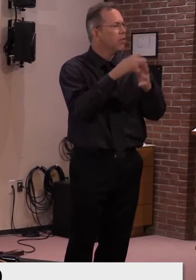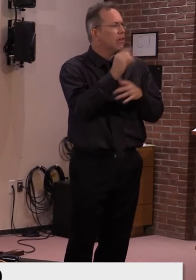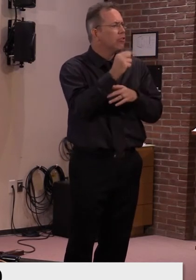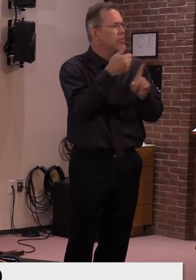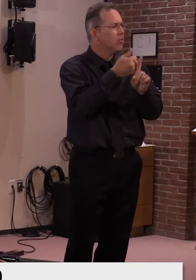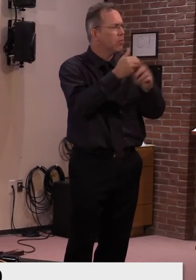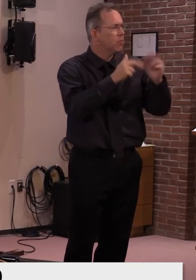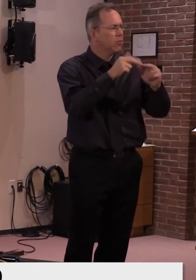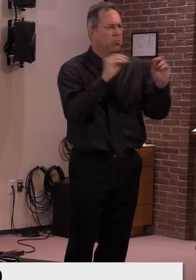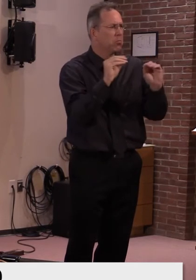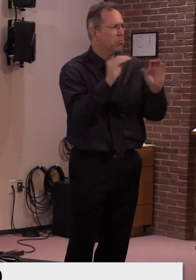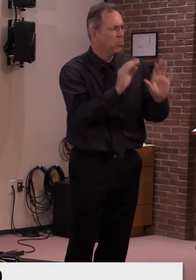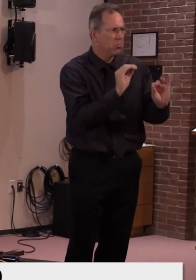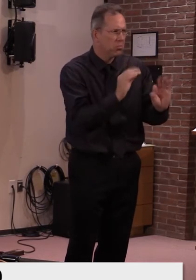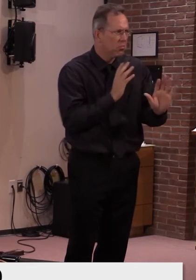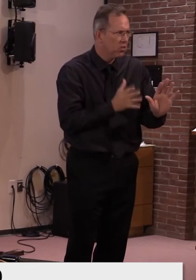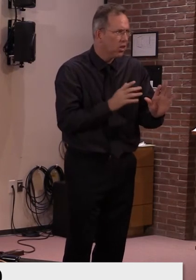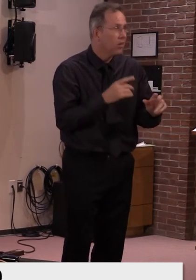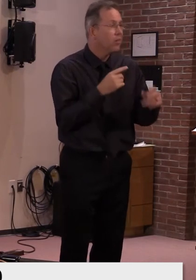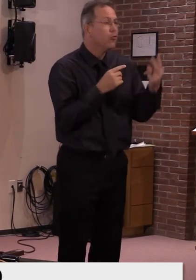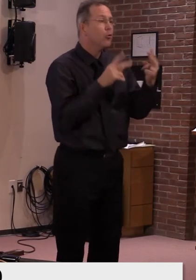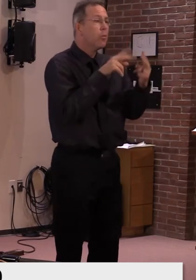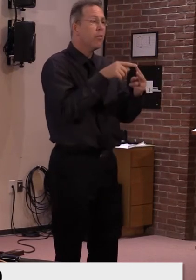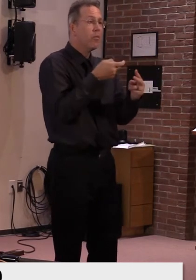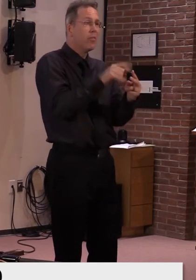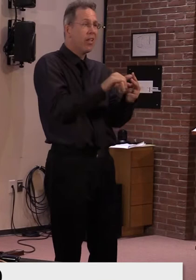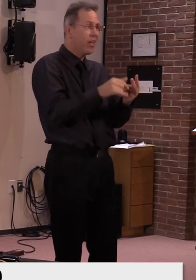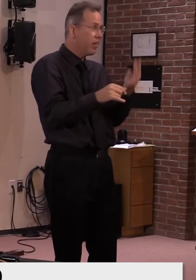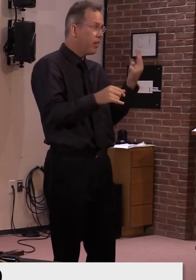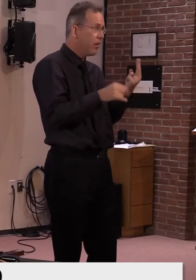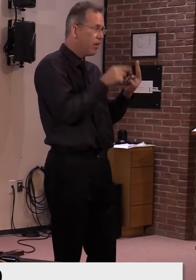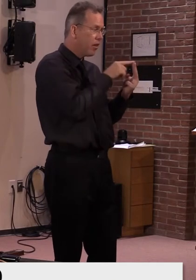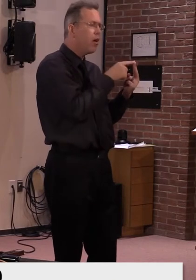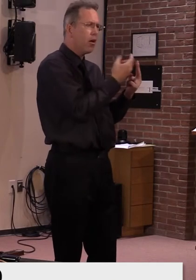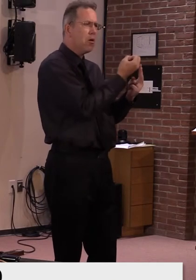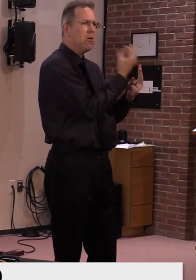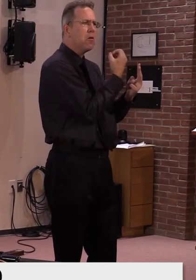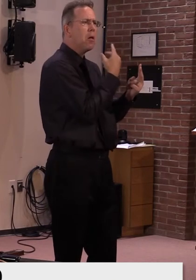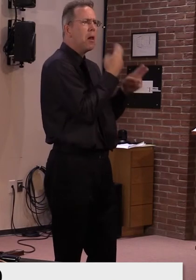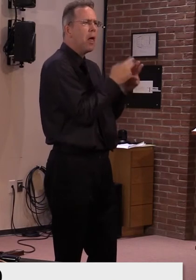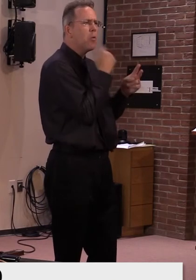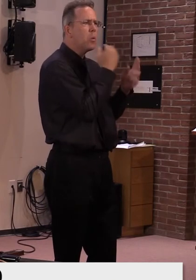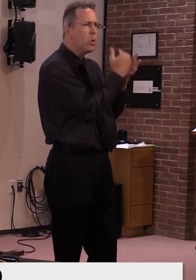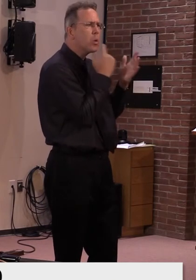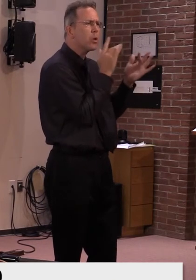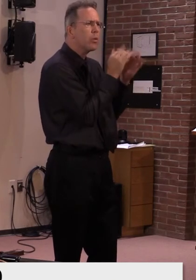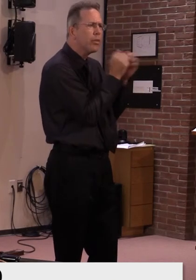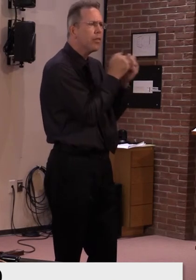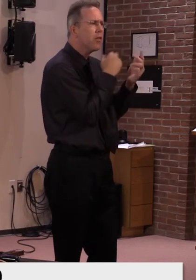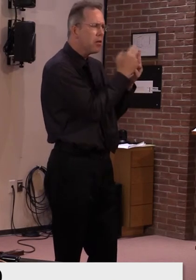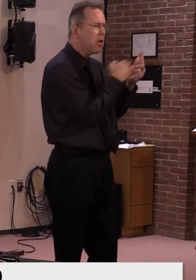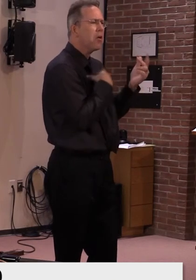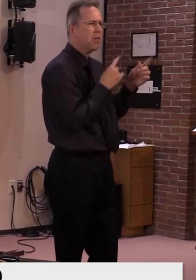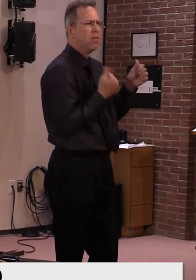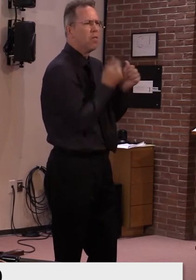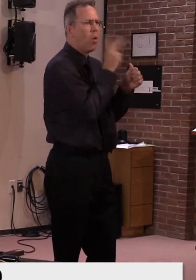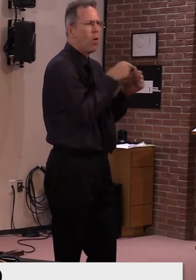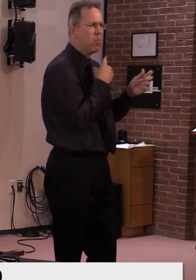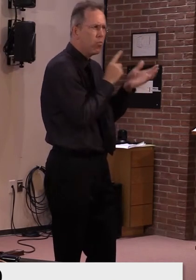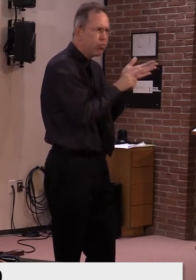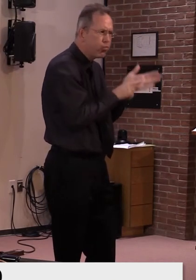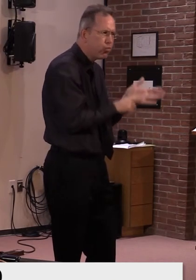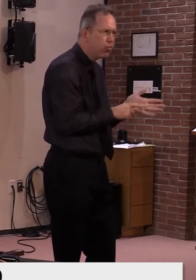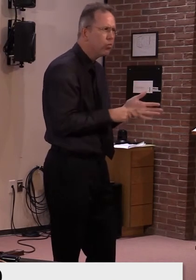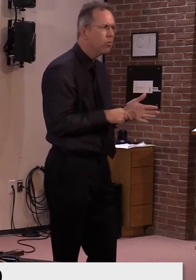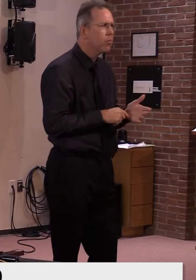will be reached by the contact tracing team out of that. Can, can you repeat your specific question? And we'll probably take it,